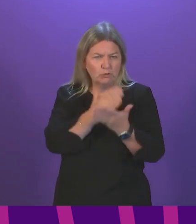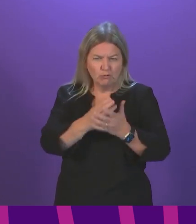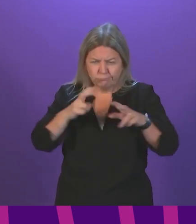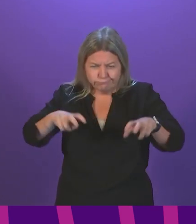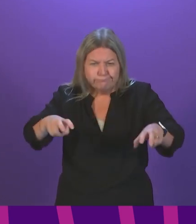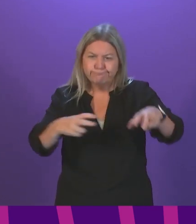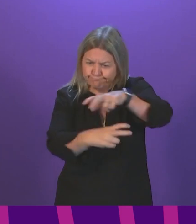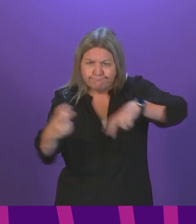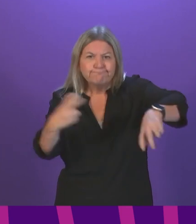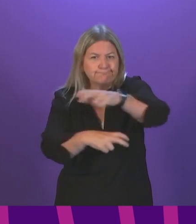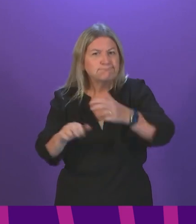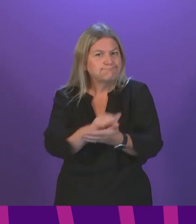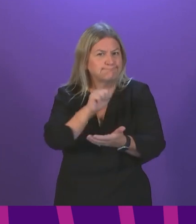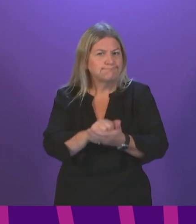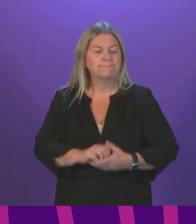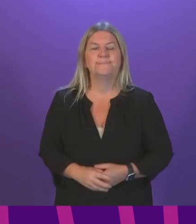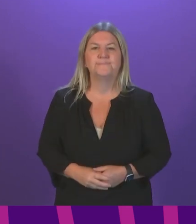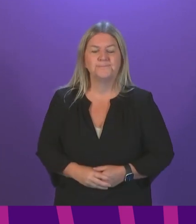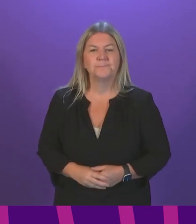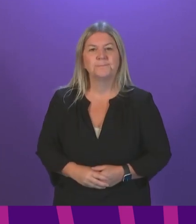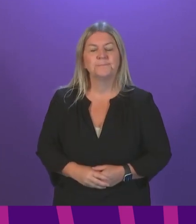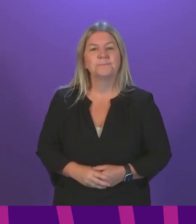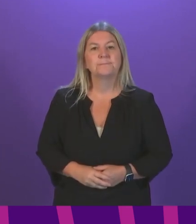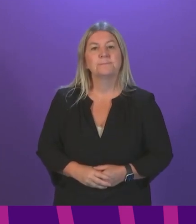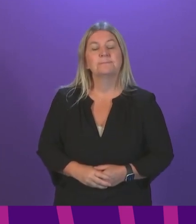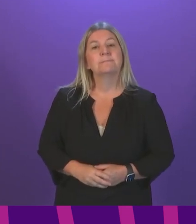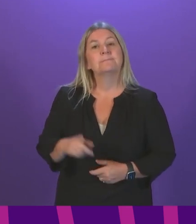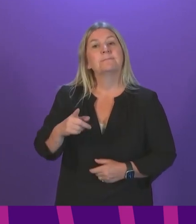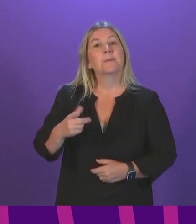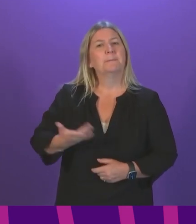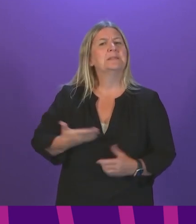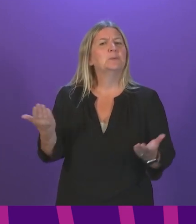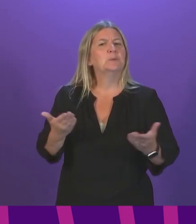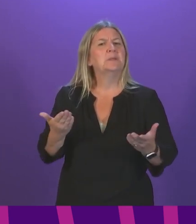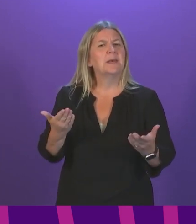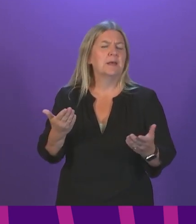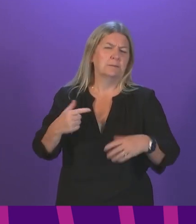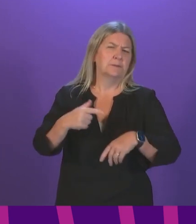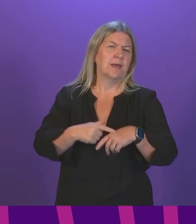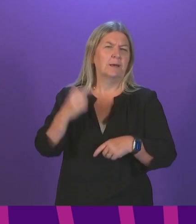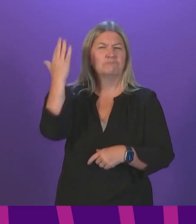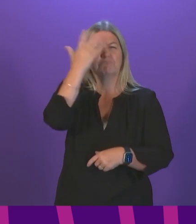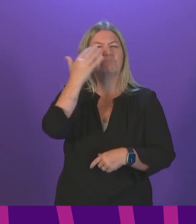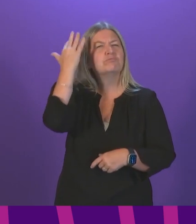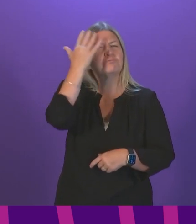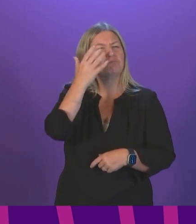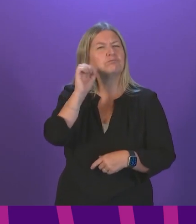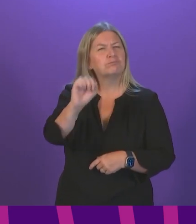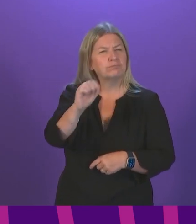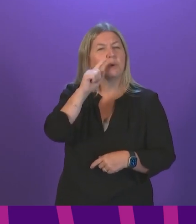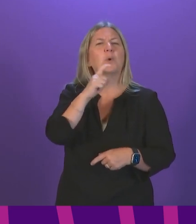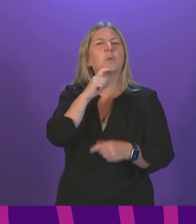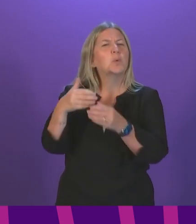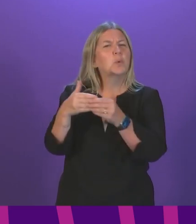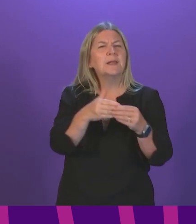and when moving around the Chamber. The first item of business this afternoon is Time for Reflection. Our Time for Reflection leader today